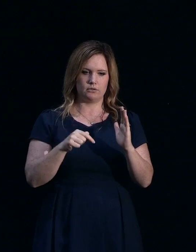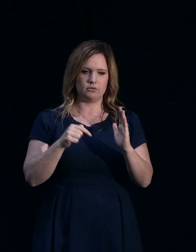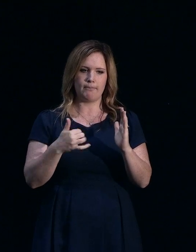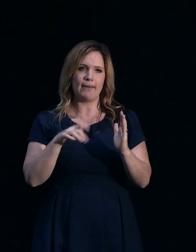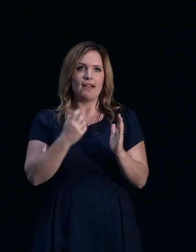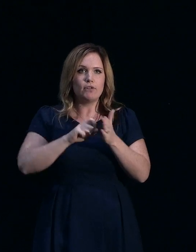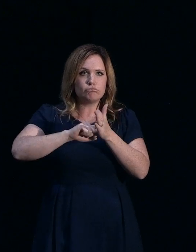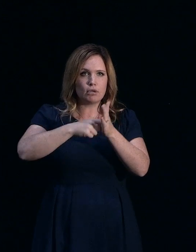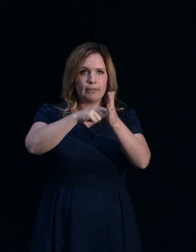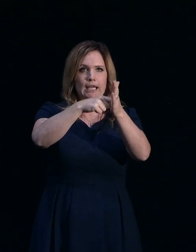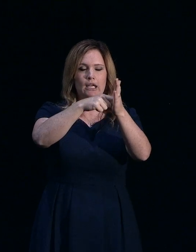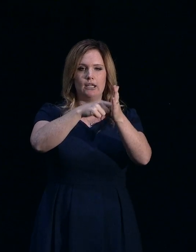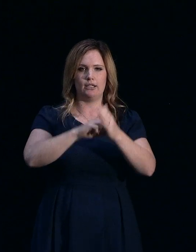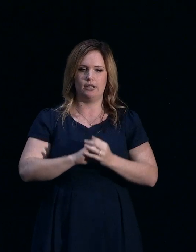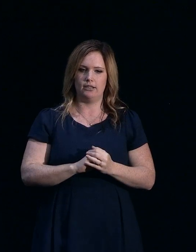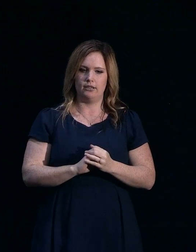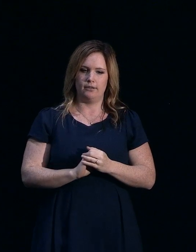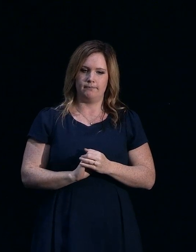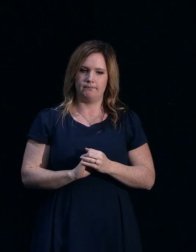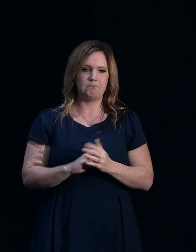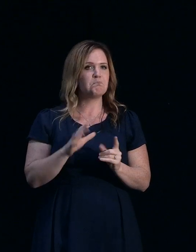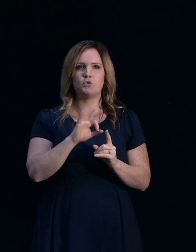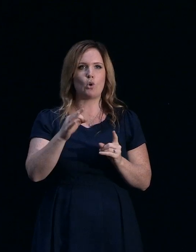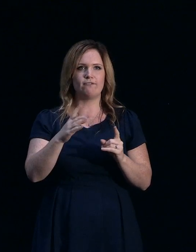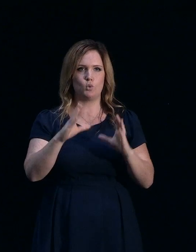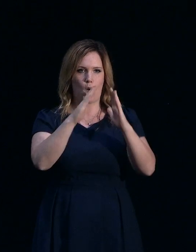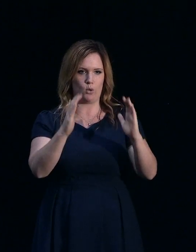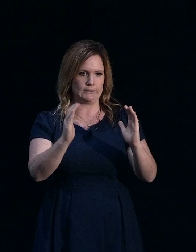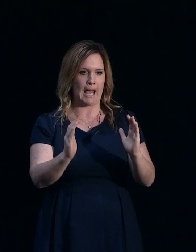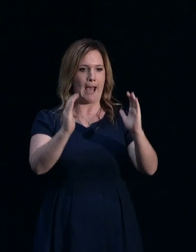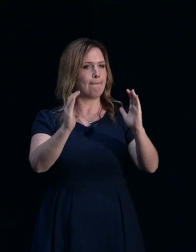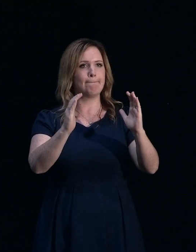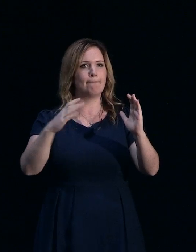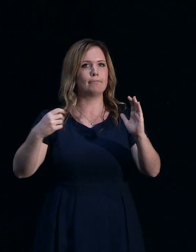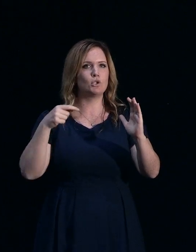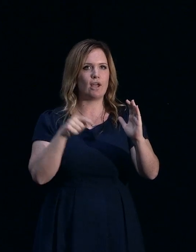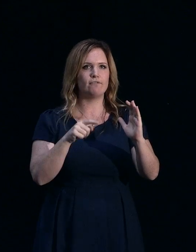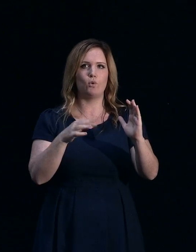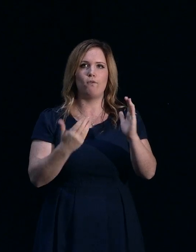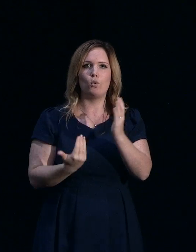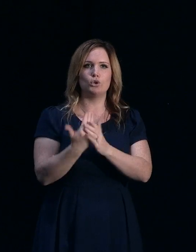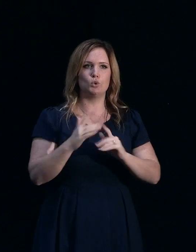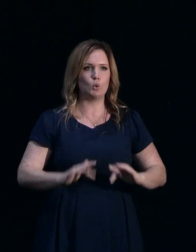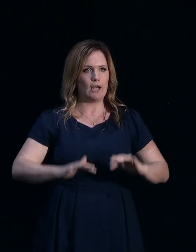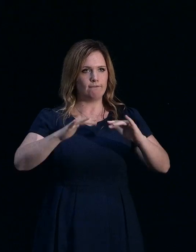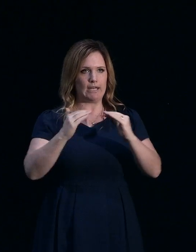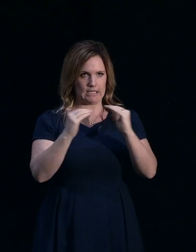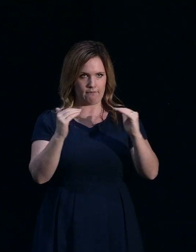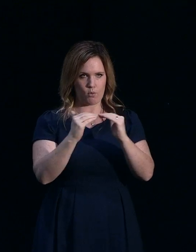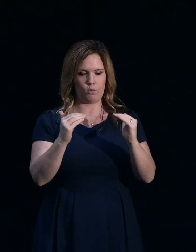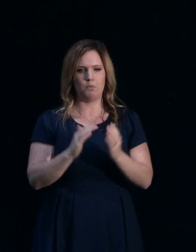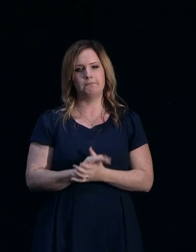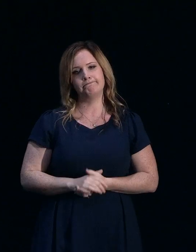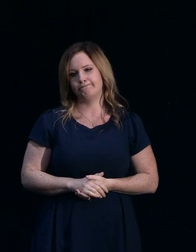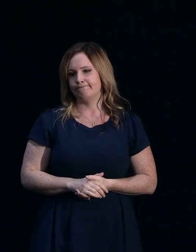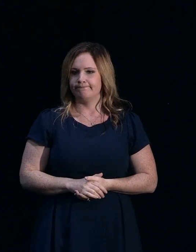repair, but didn't have to be raised to the new current flood levels. I